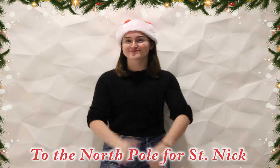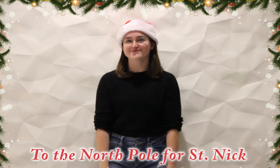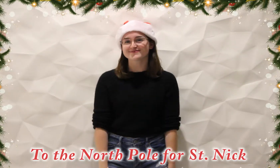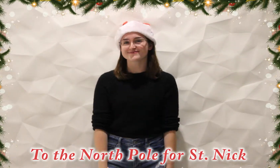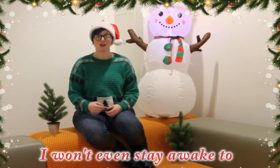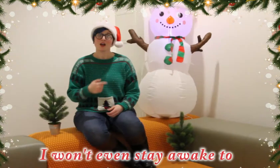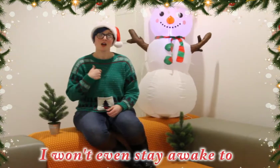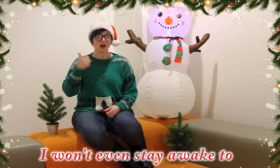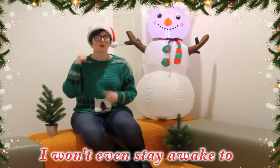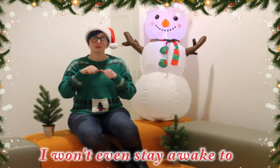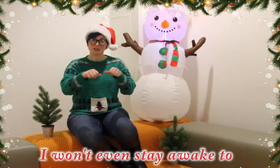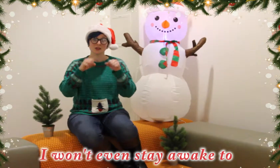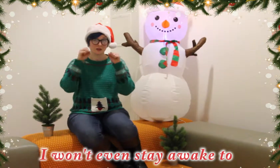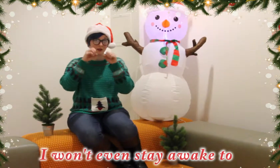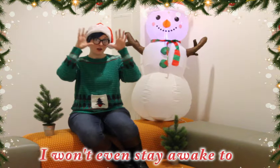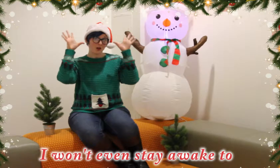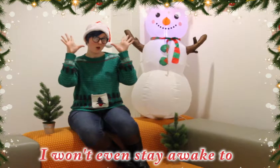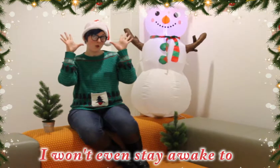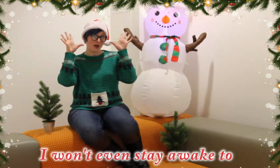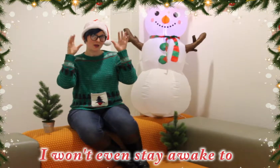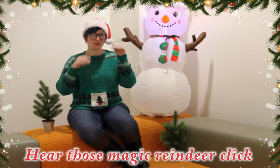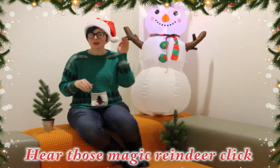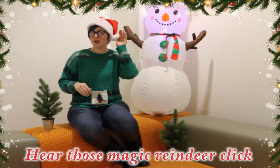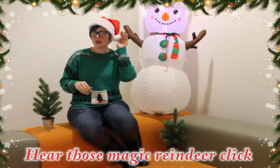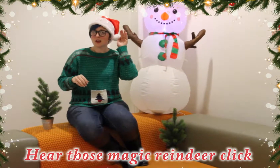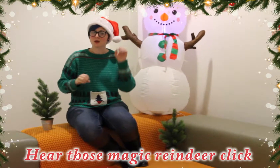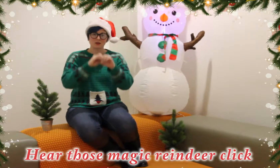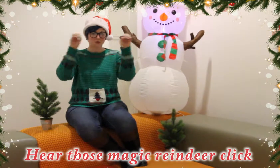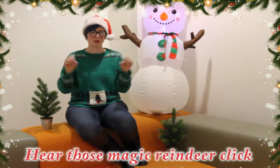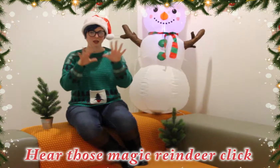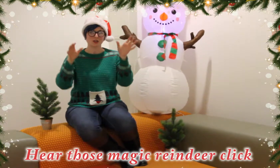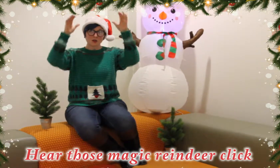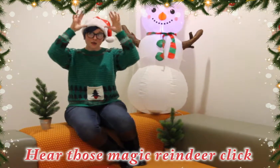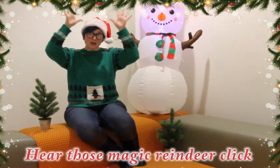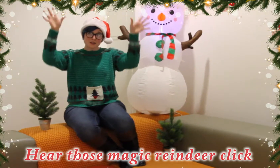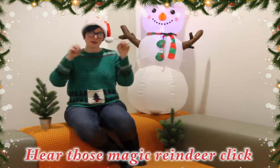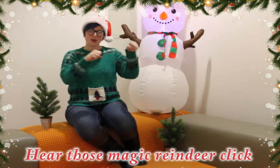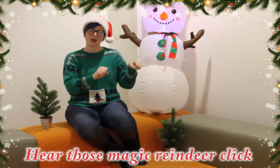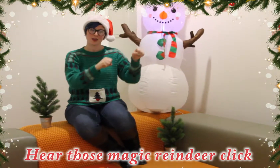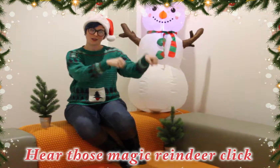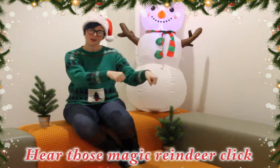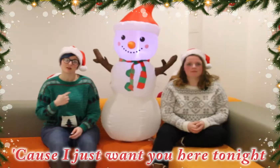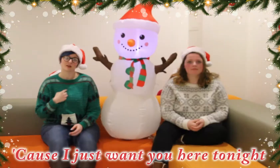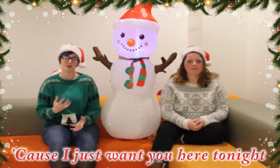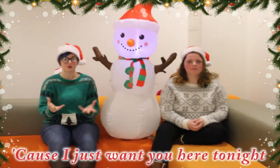I won't even stay awake to Through the magic rain that's led Cause I